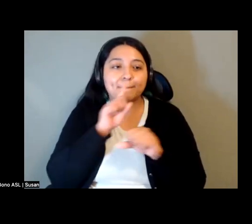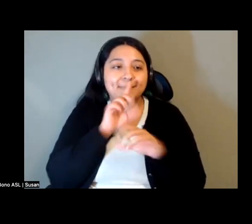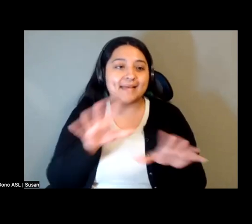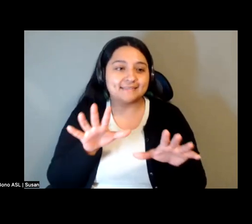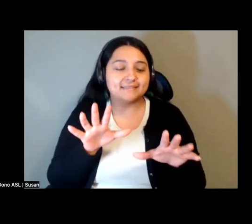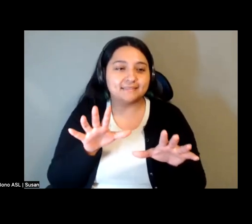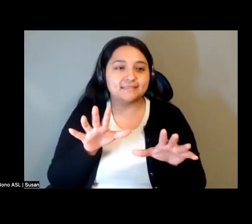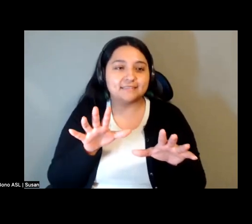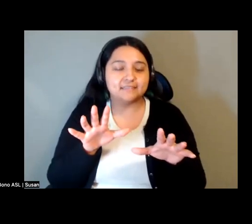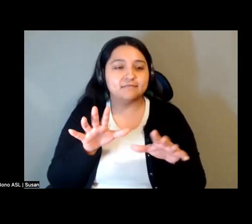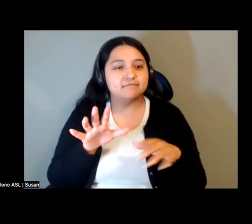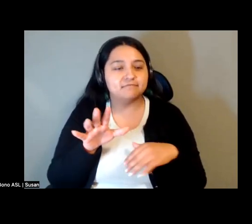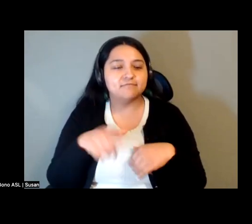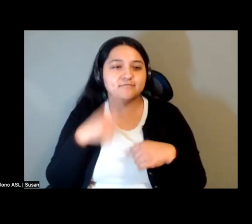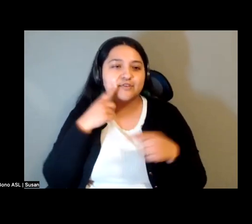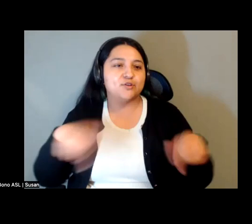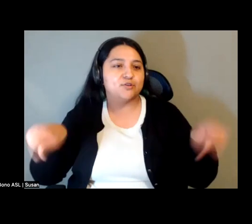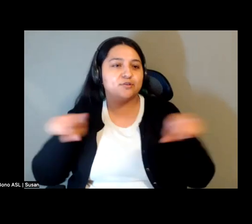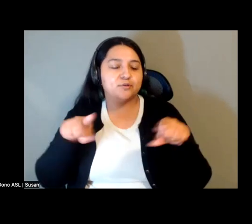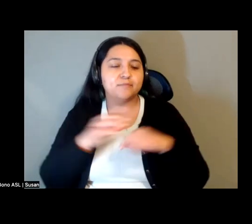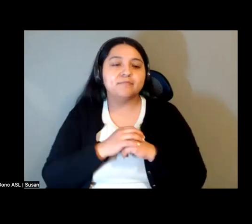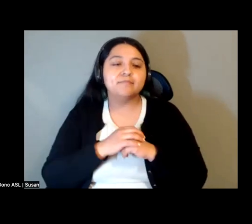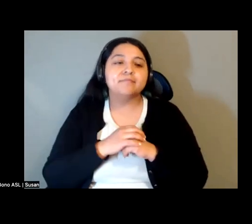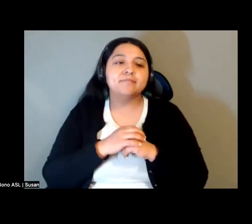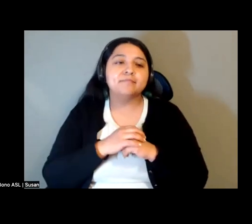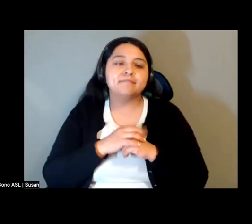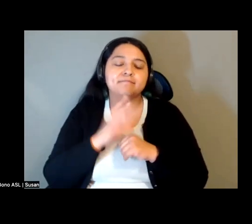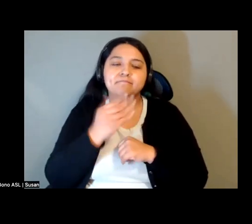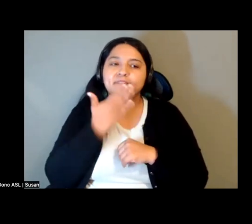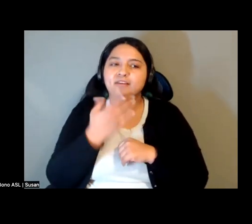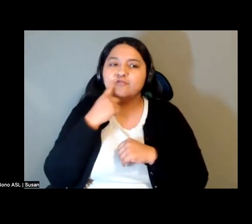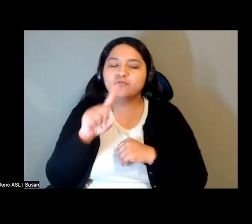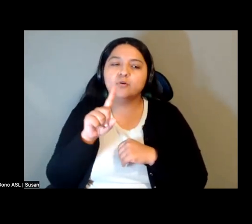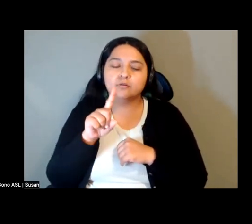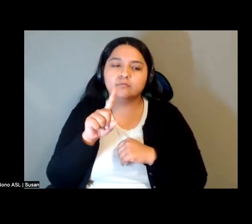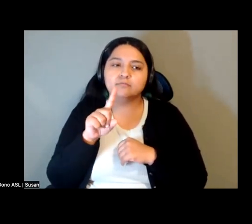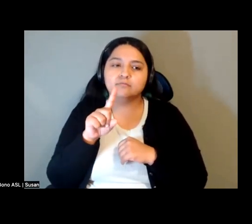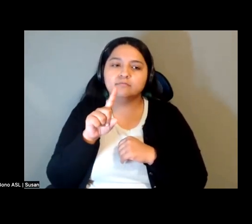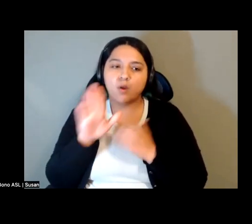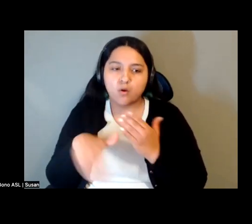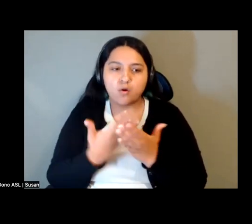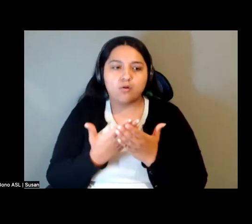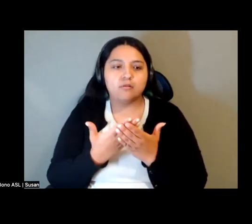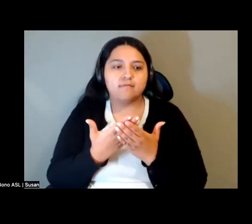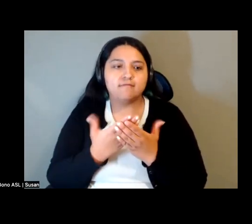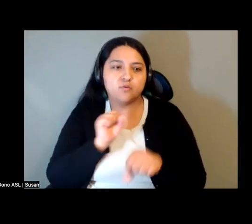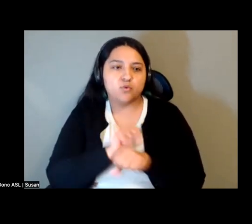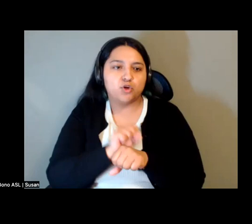everyone. And thank you for all of the work that people have done